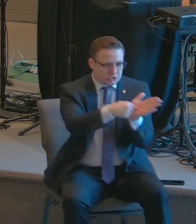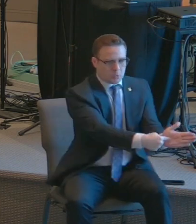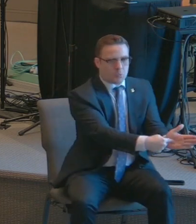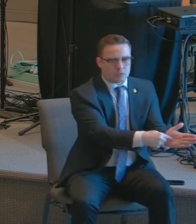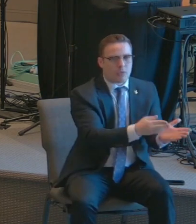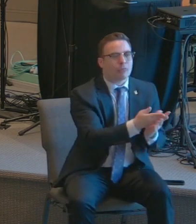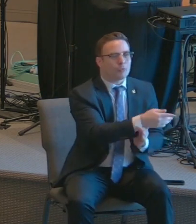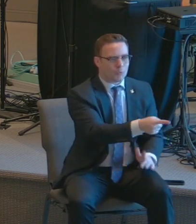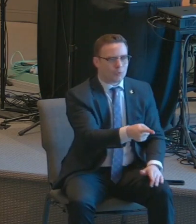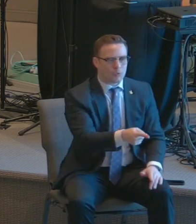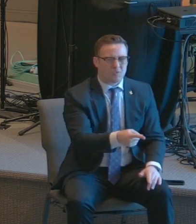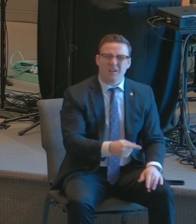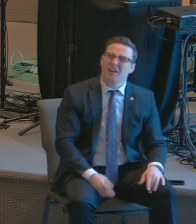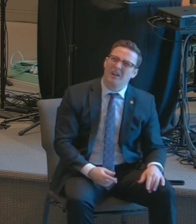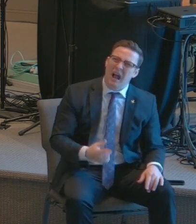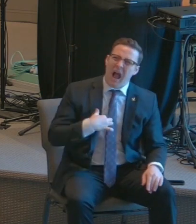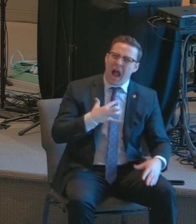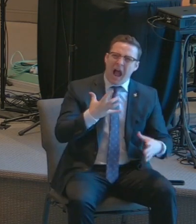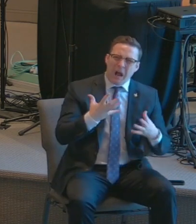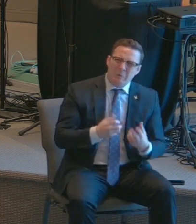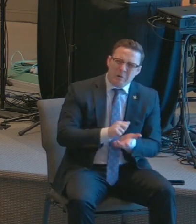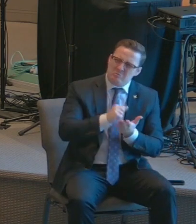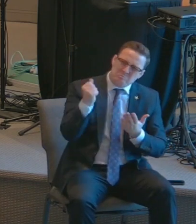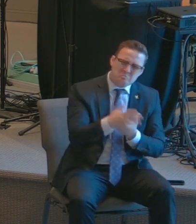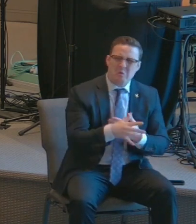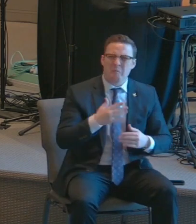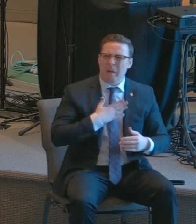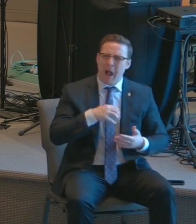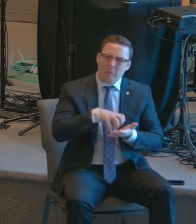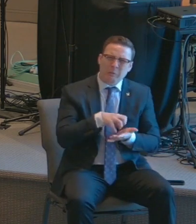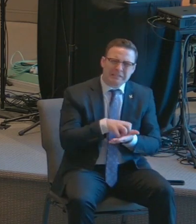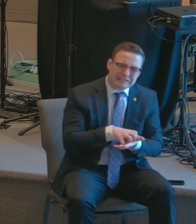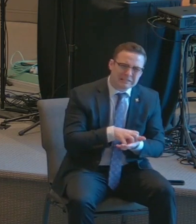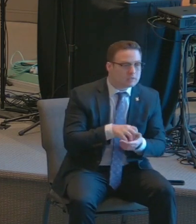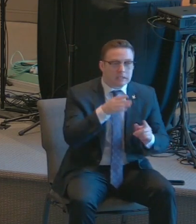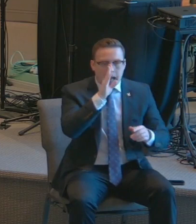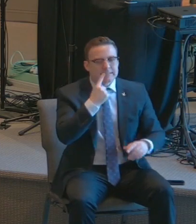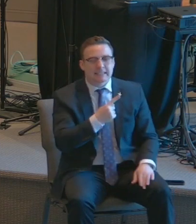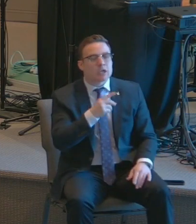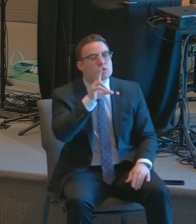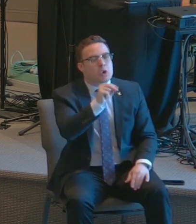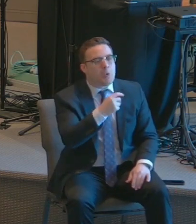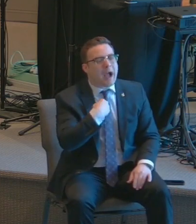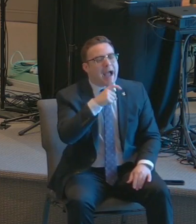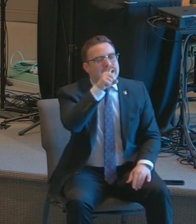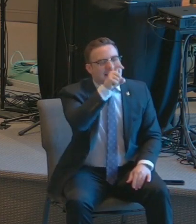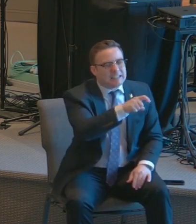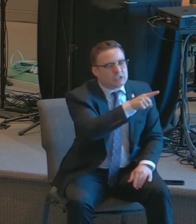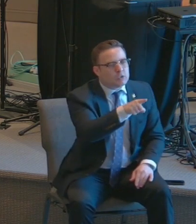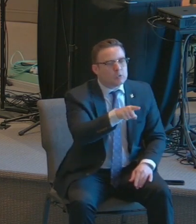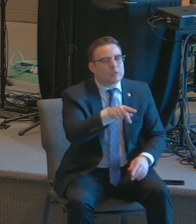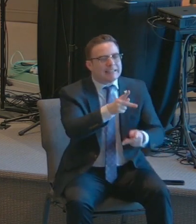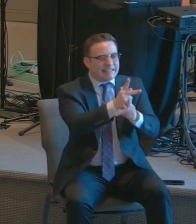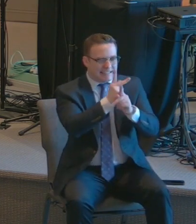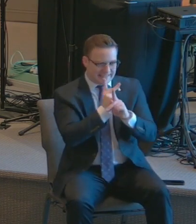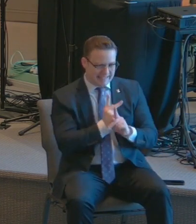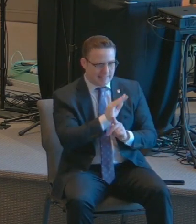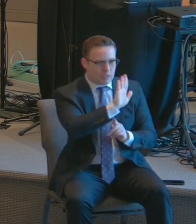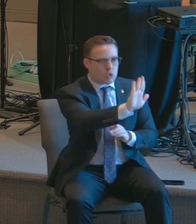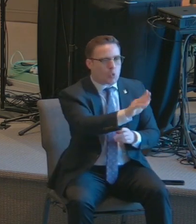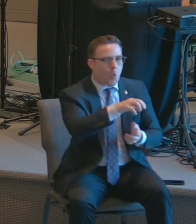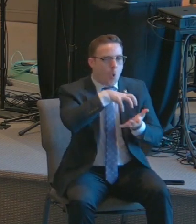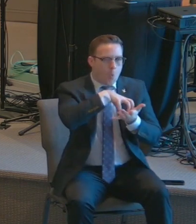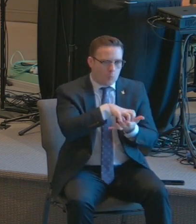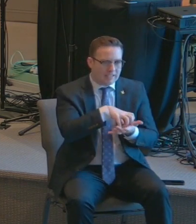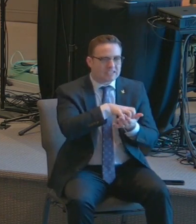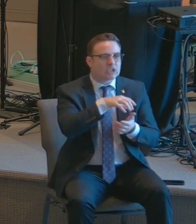can work through me. That's why I take pleasure in my weaknesses and in the insults, hardships, persecutions, and troubles that I suffer for